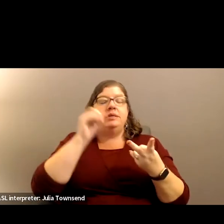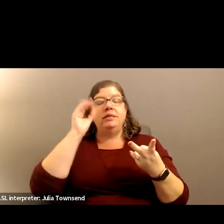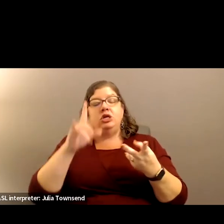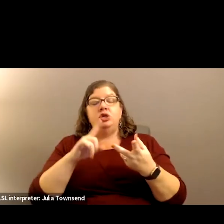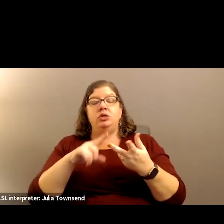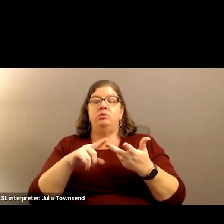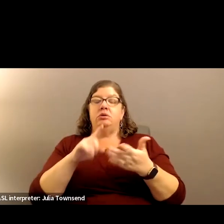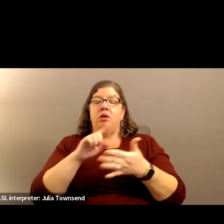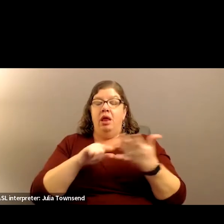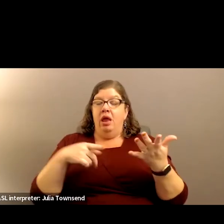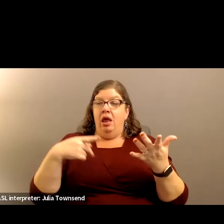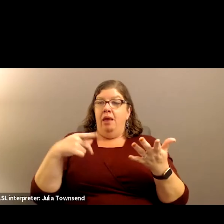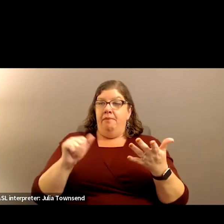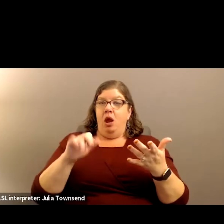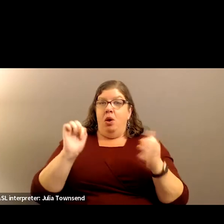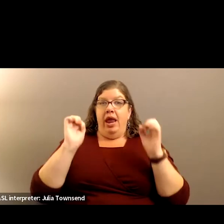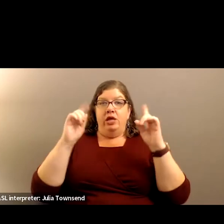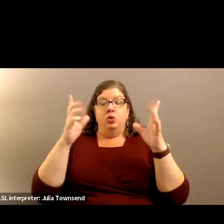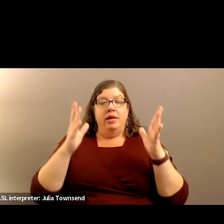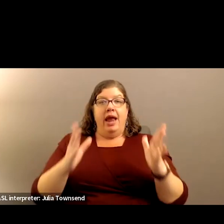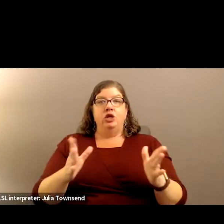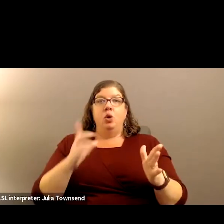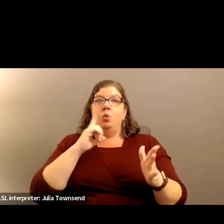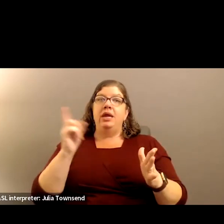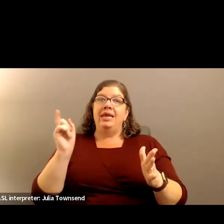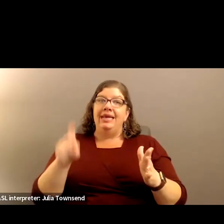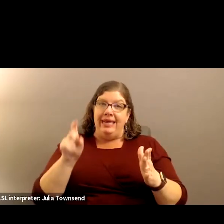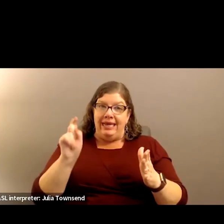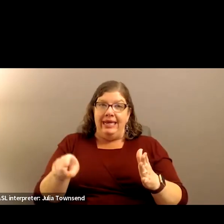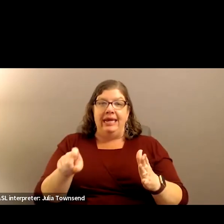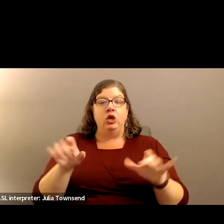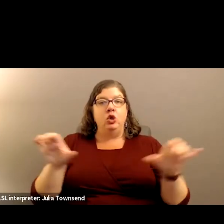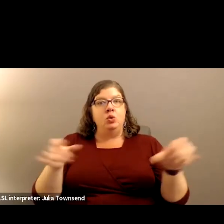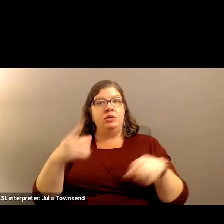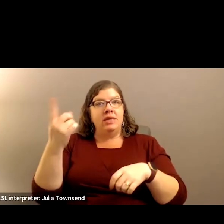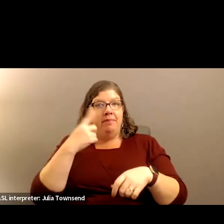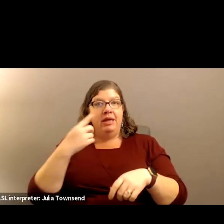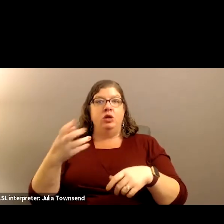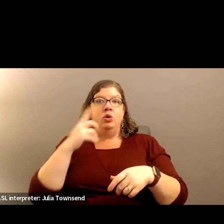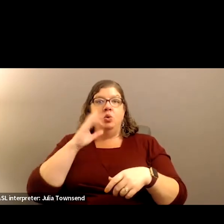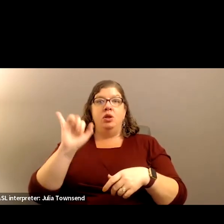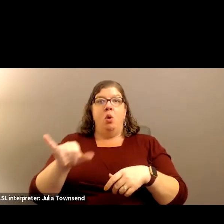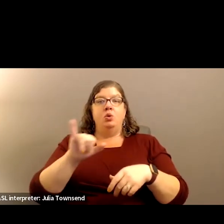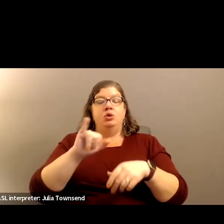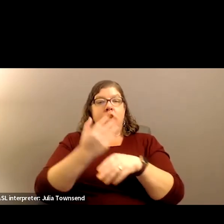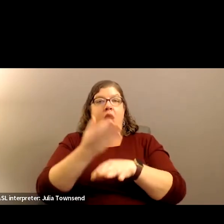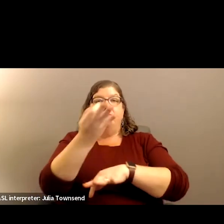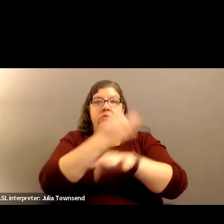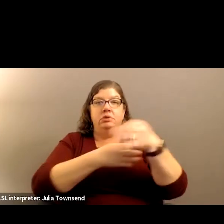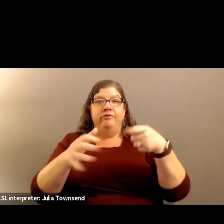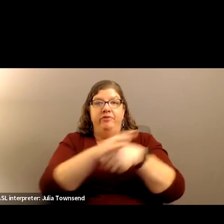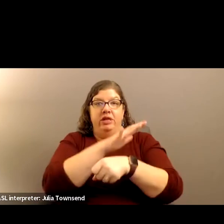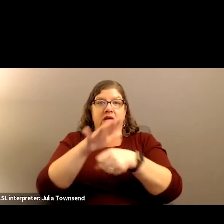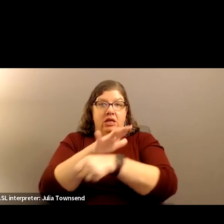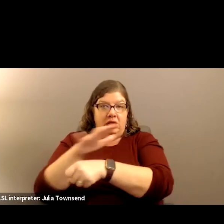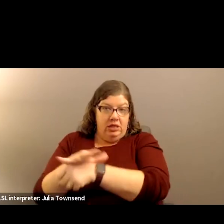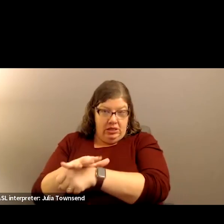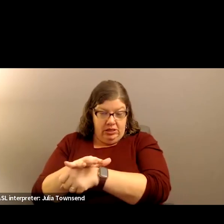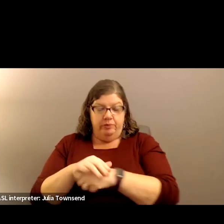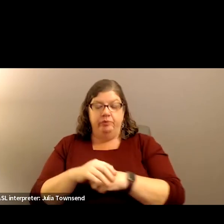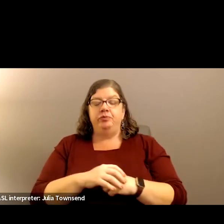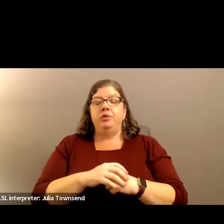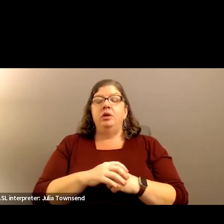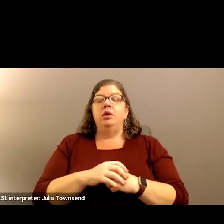paraeducators, that we really need to do something to fill these spaces. So let me just really